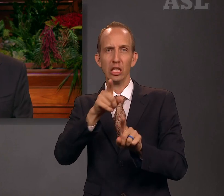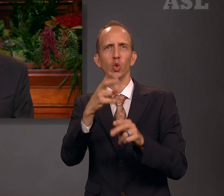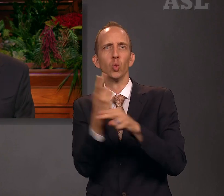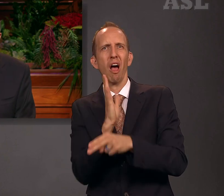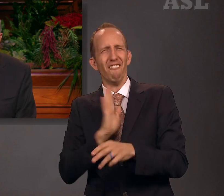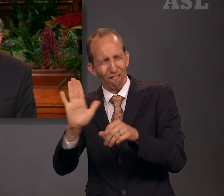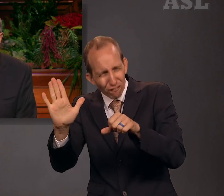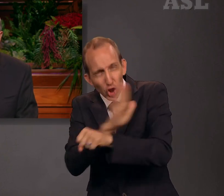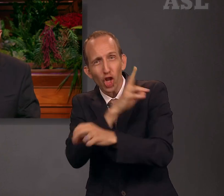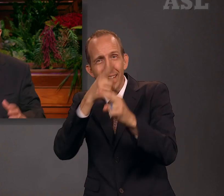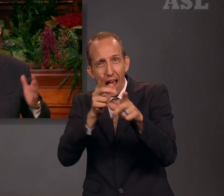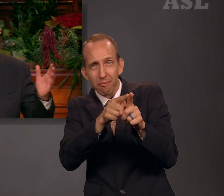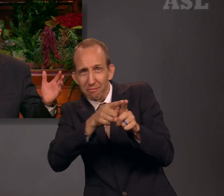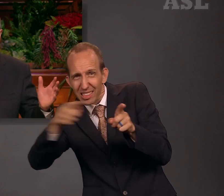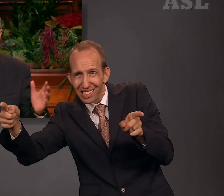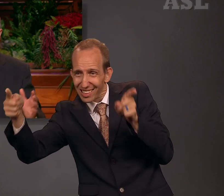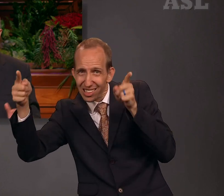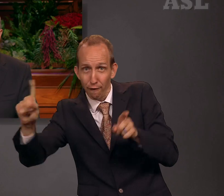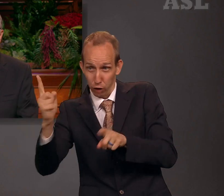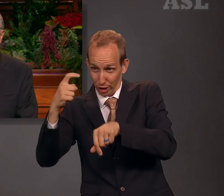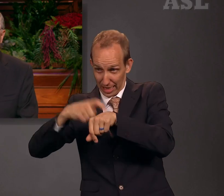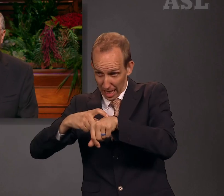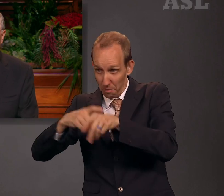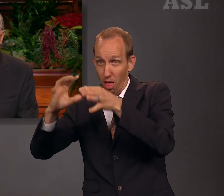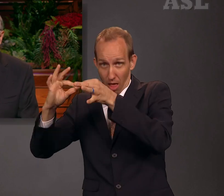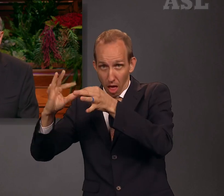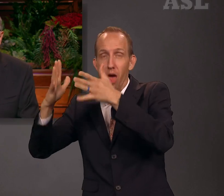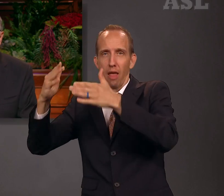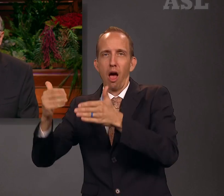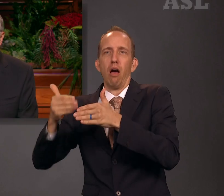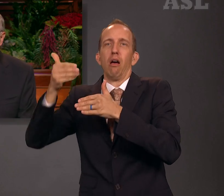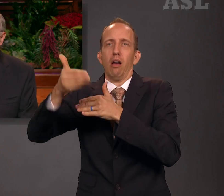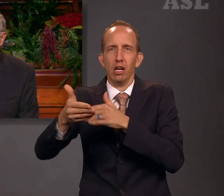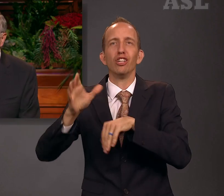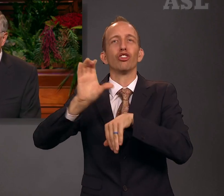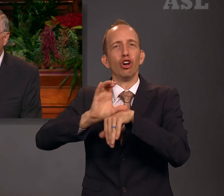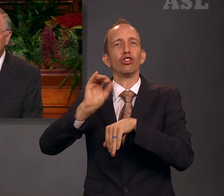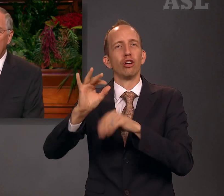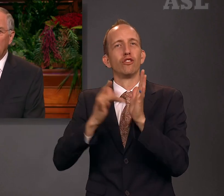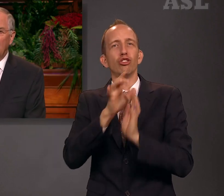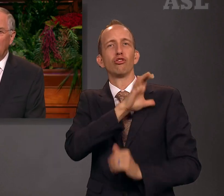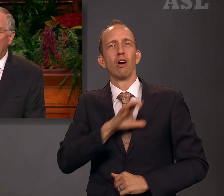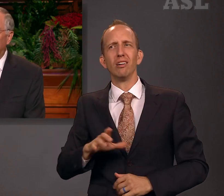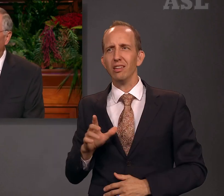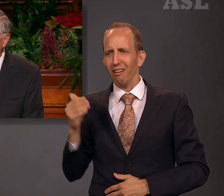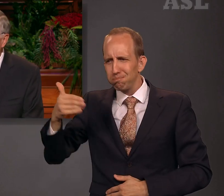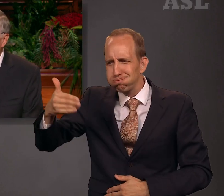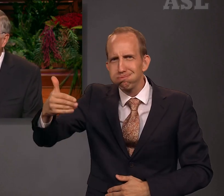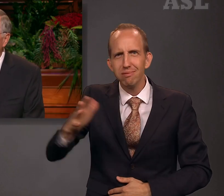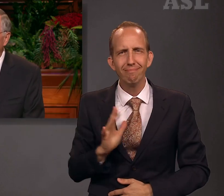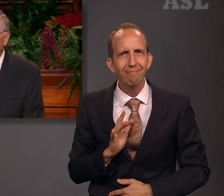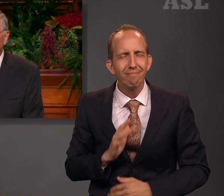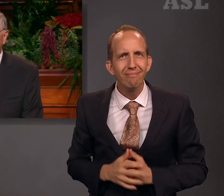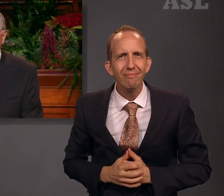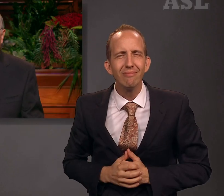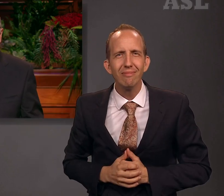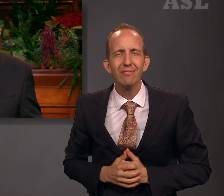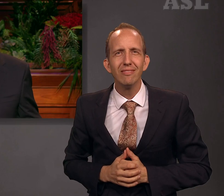first reference with our entire name and followed it up more than once with The Church of Jesus